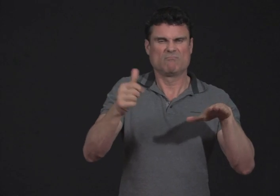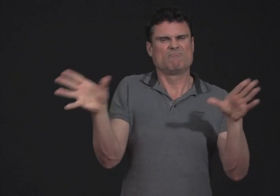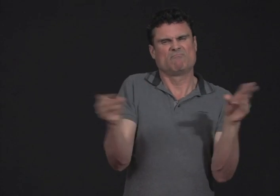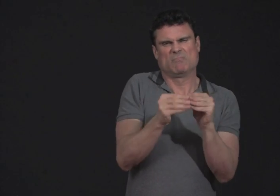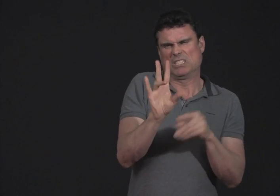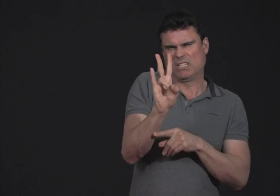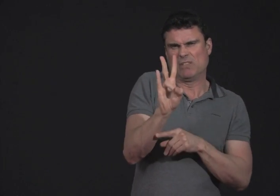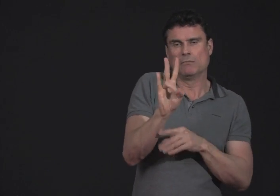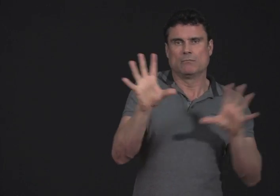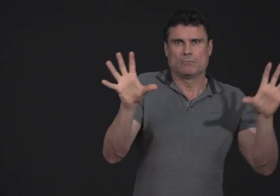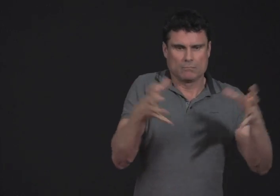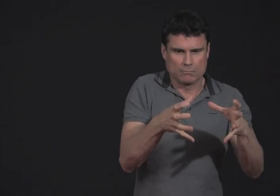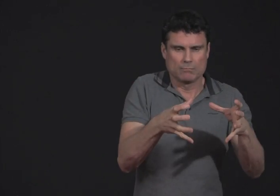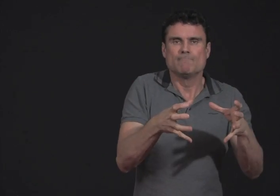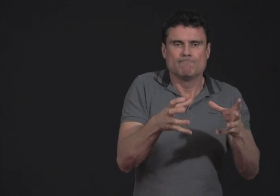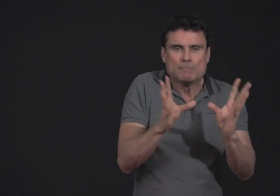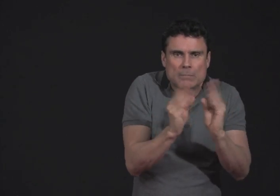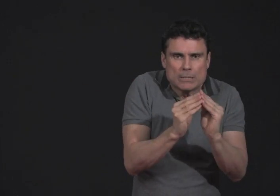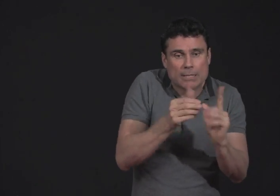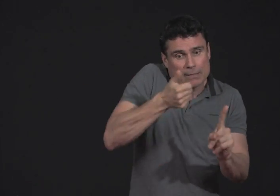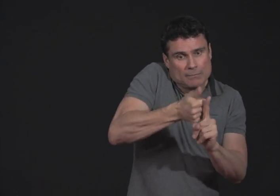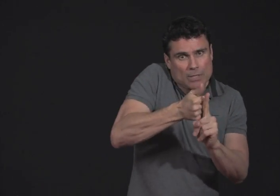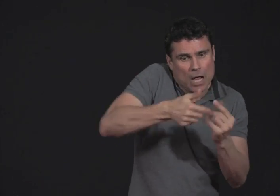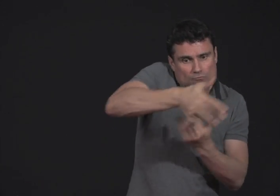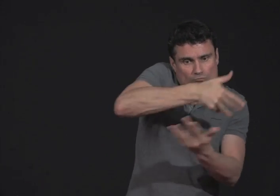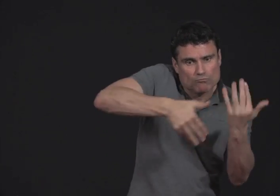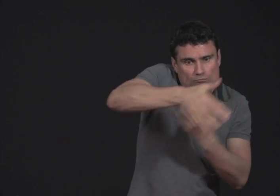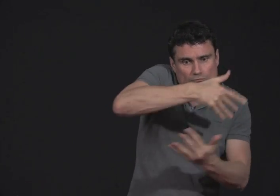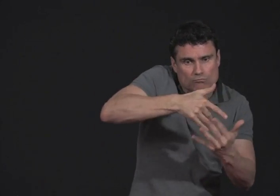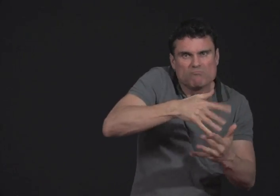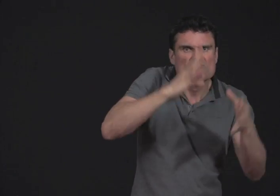That meeting has seven staff members who deliberate and make decisions.